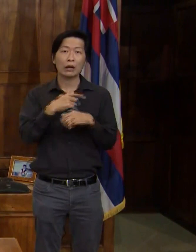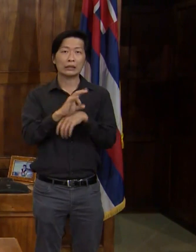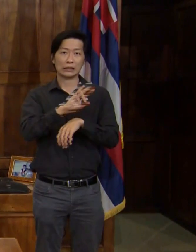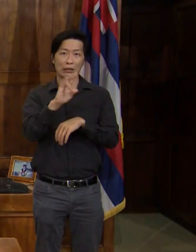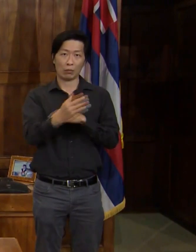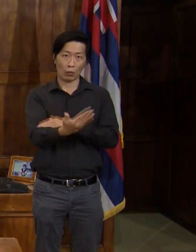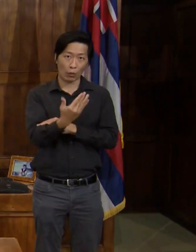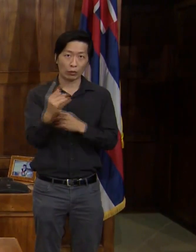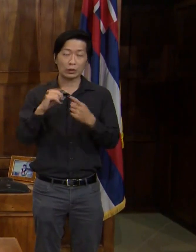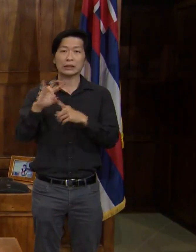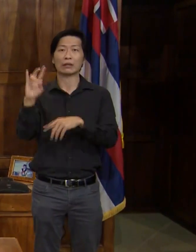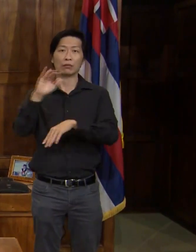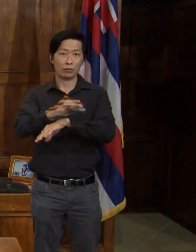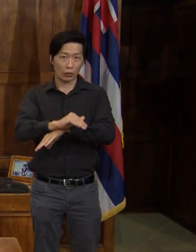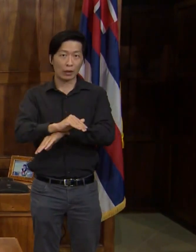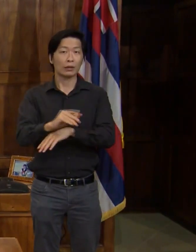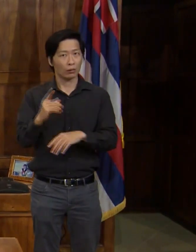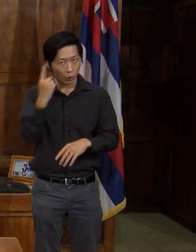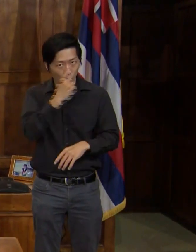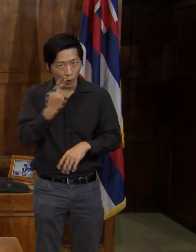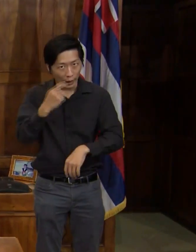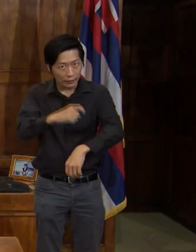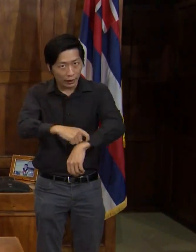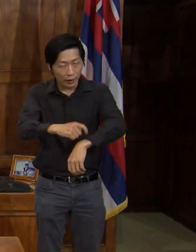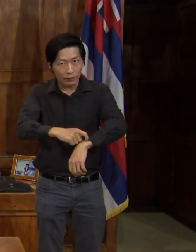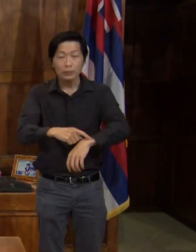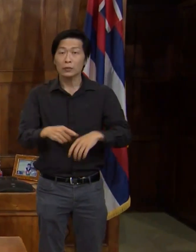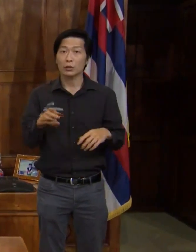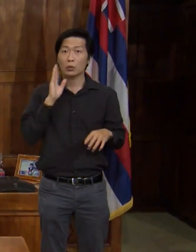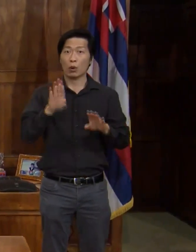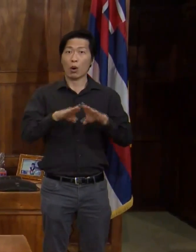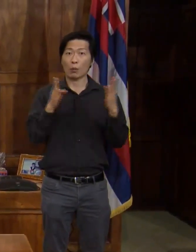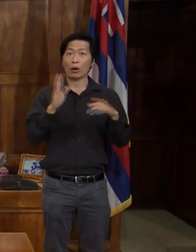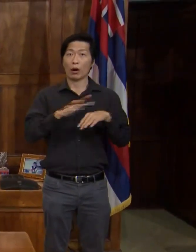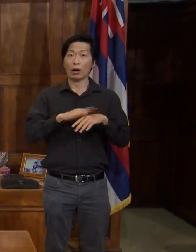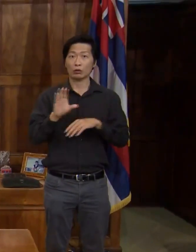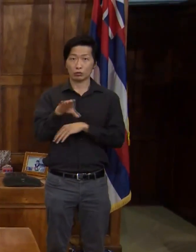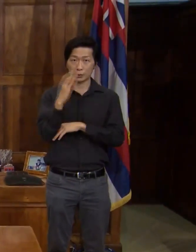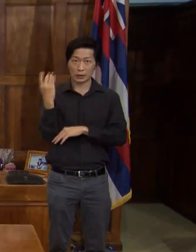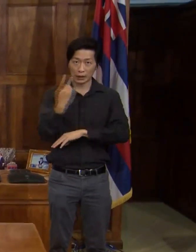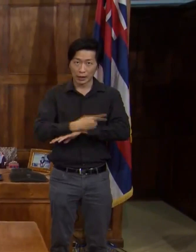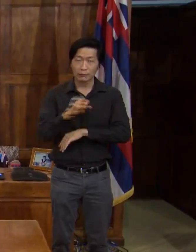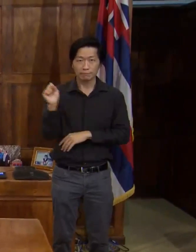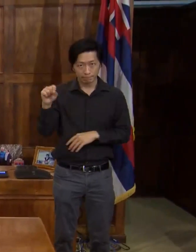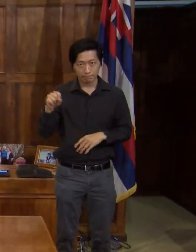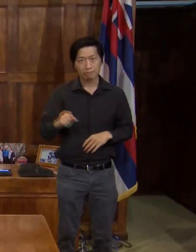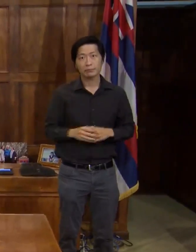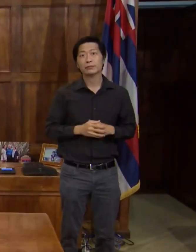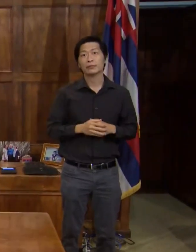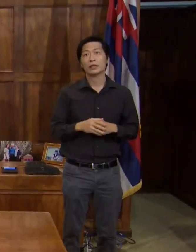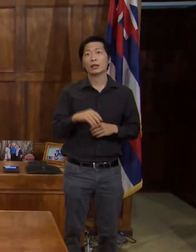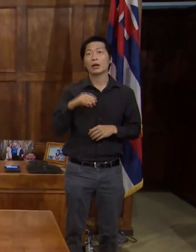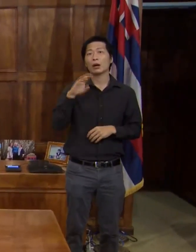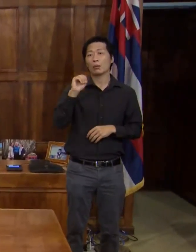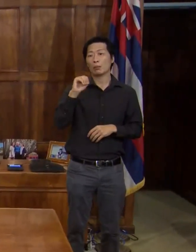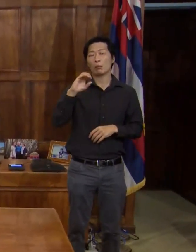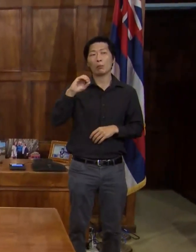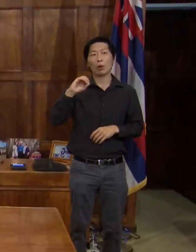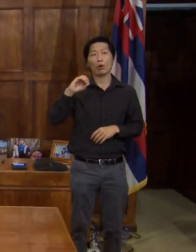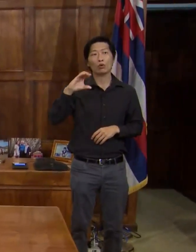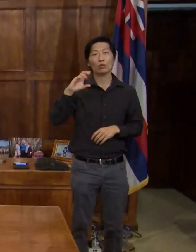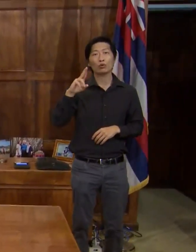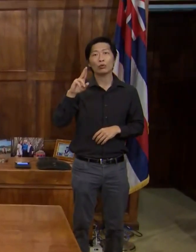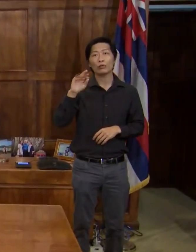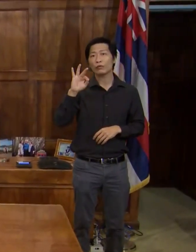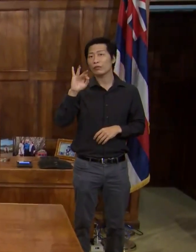.m. to 7 p.m. Hawaii time. They will be open on Christmas day and MocaFi has increased